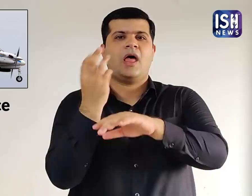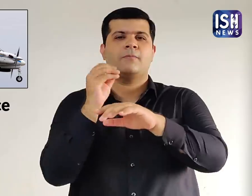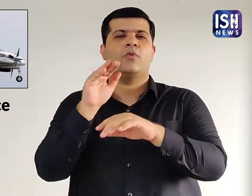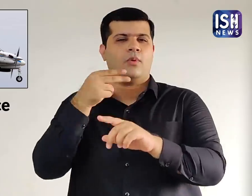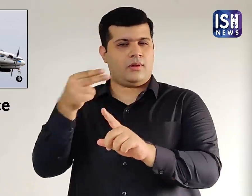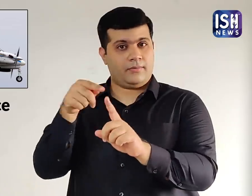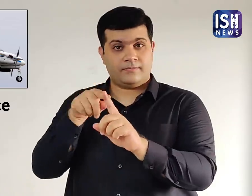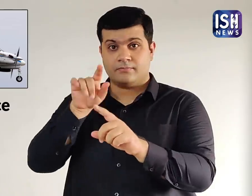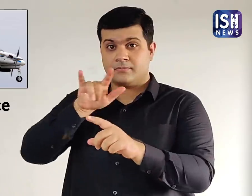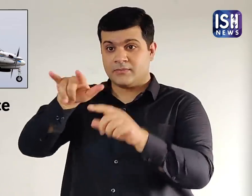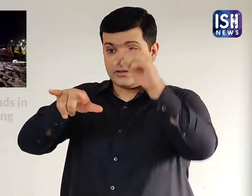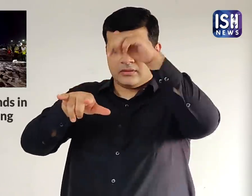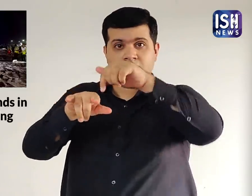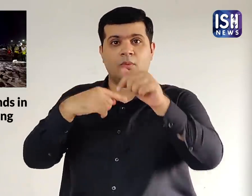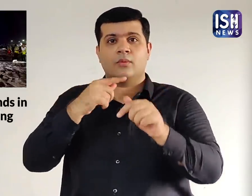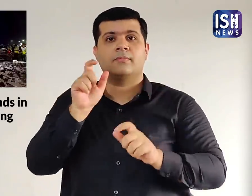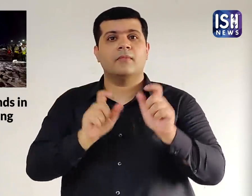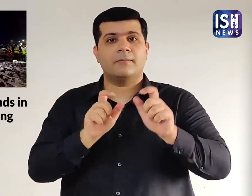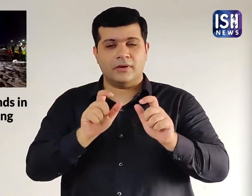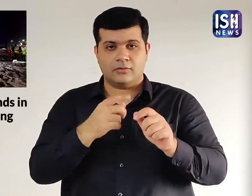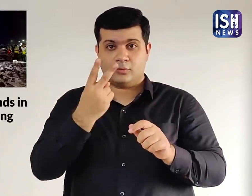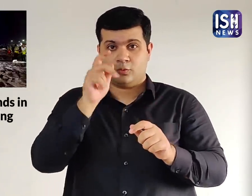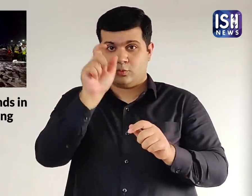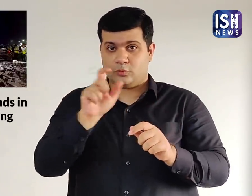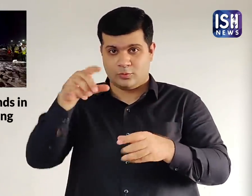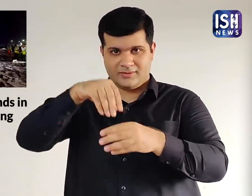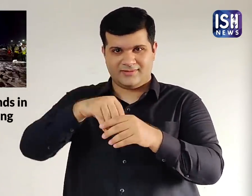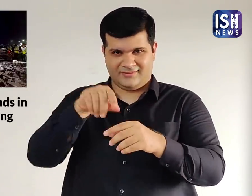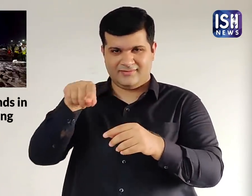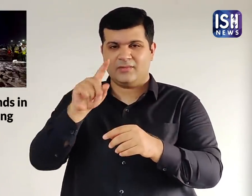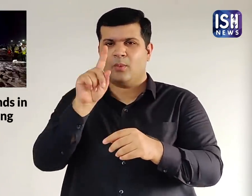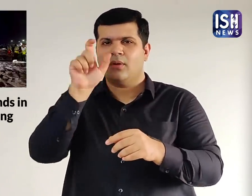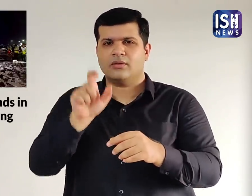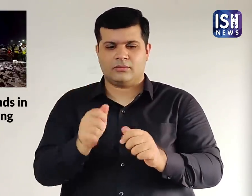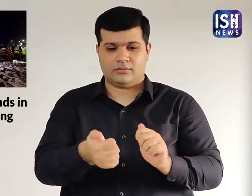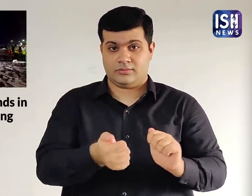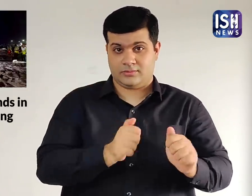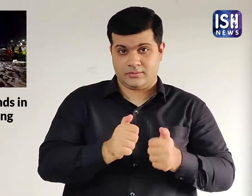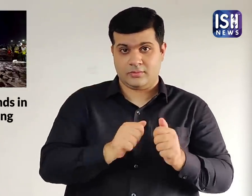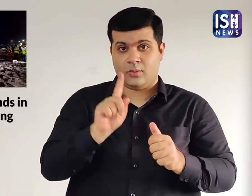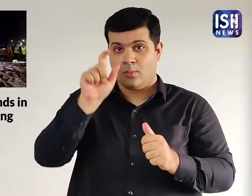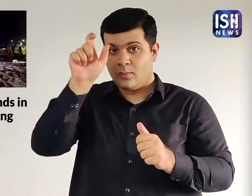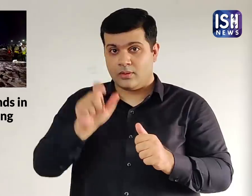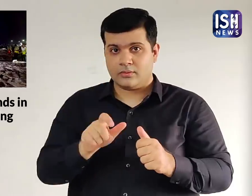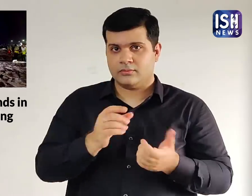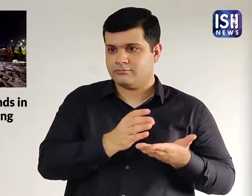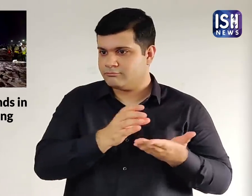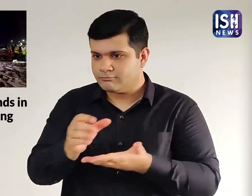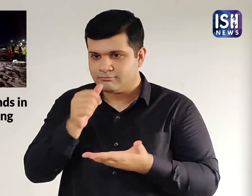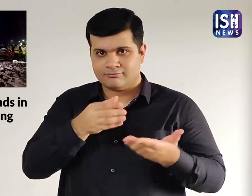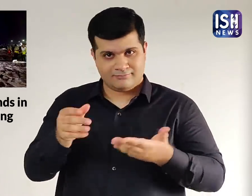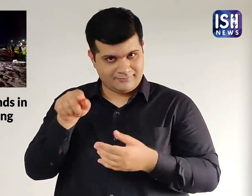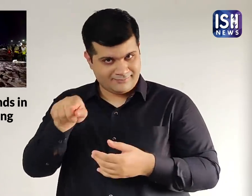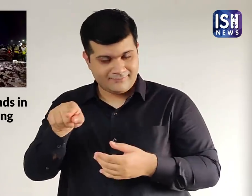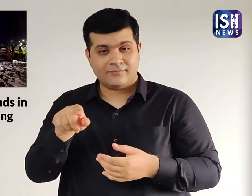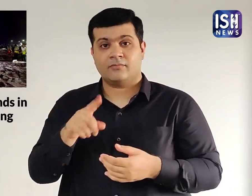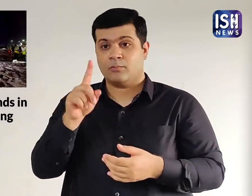ambulances which are very quick. The flight was carrying one pilot, one crew member, one patient,